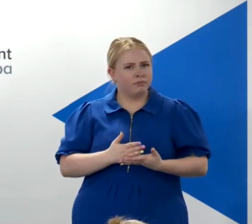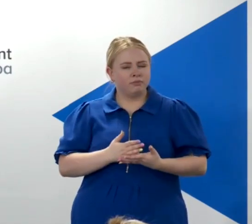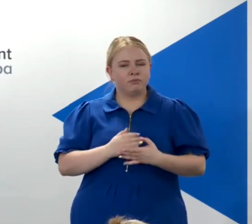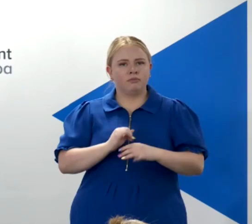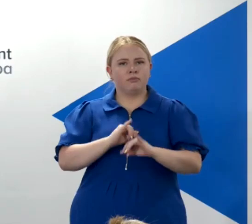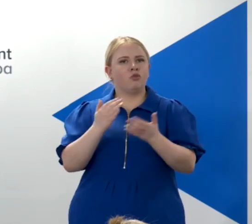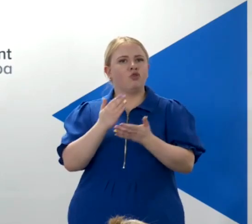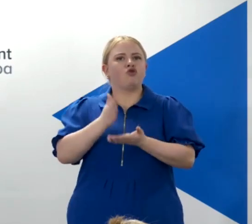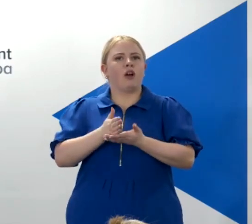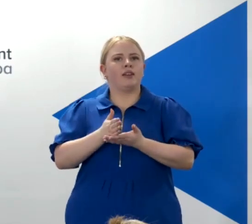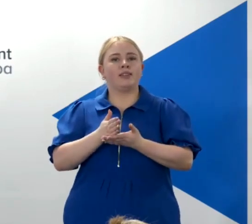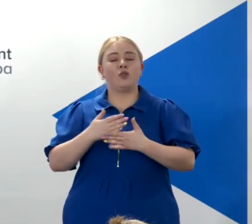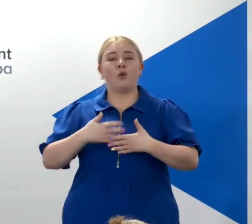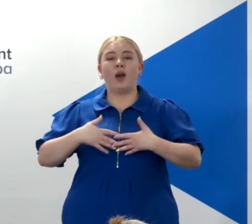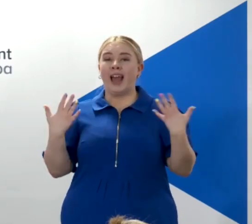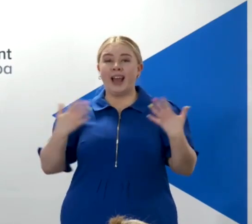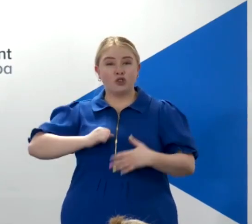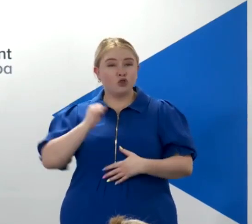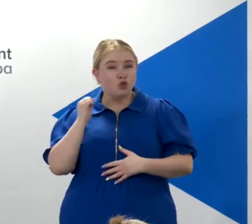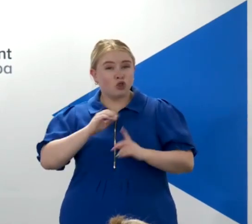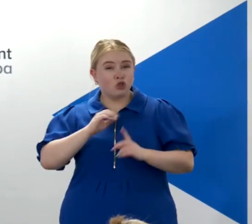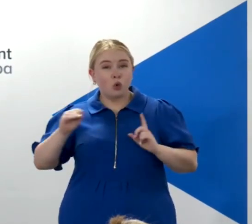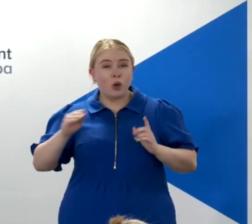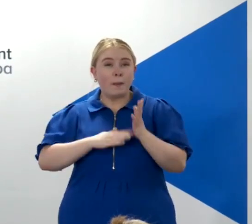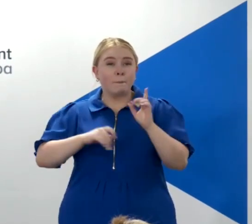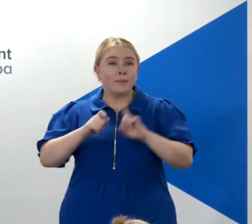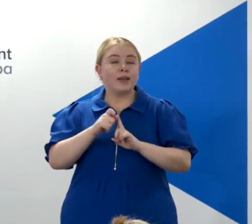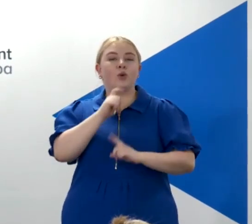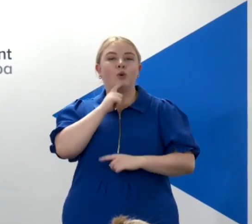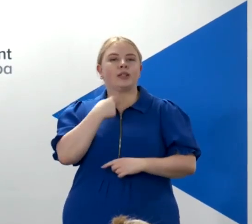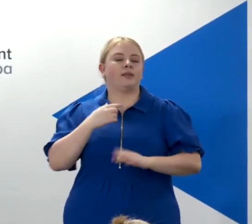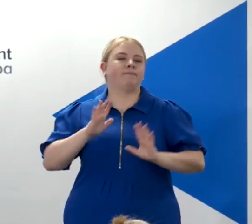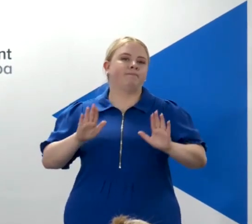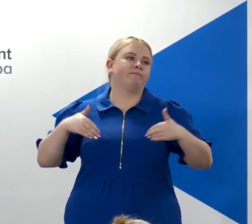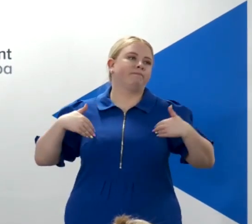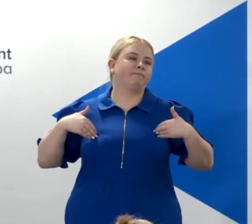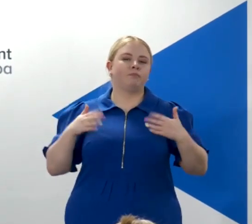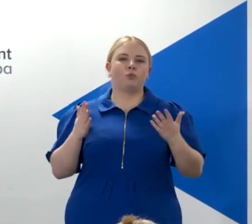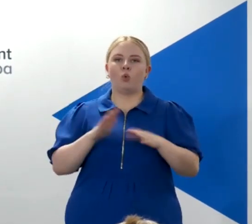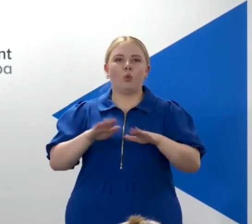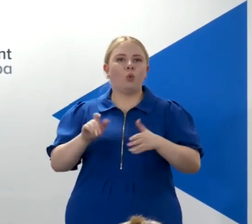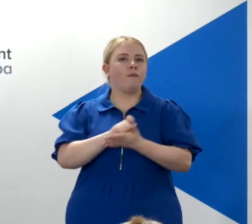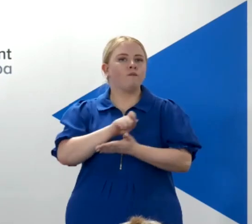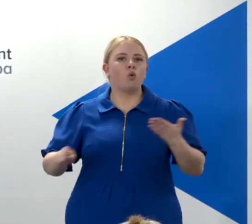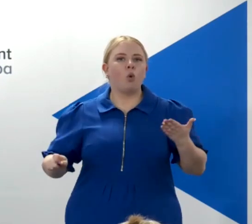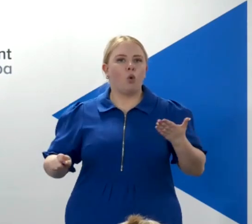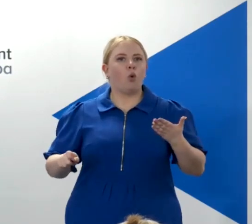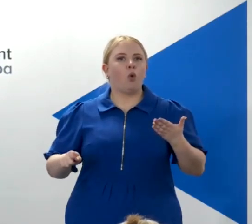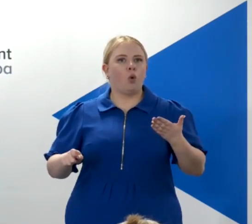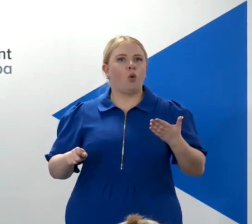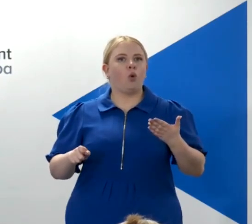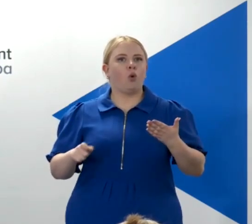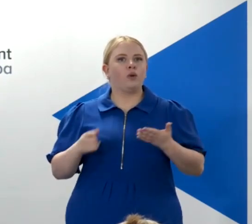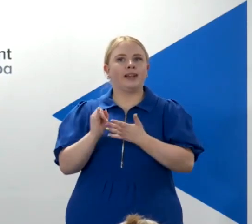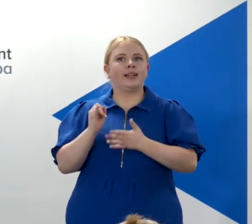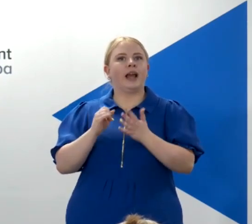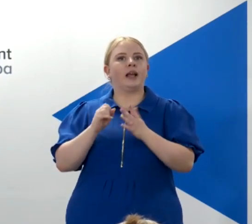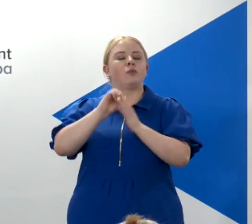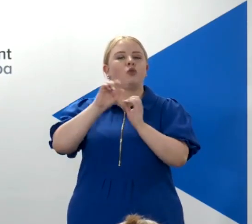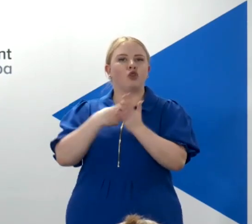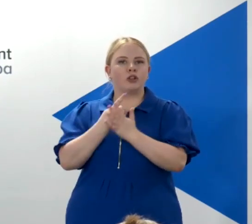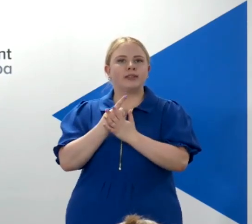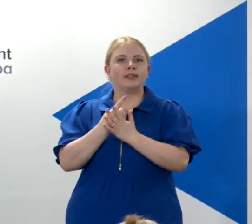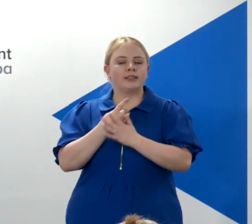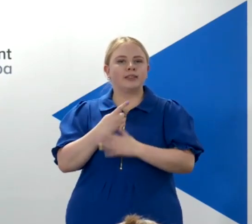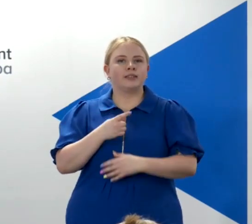Scottish Tory MP that is going to abstain or not vote to sanction Boris Johnson, then they